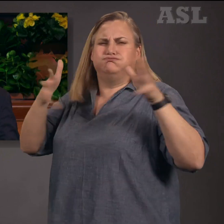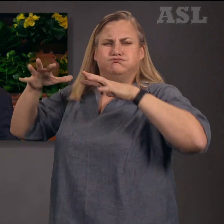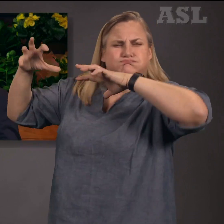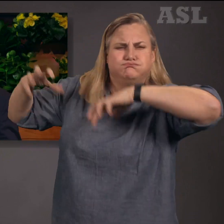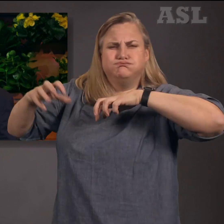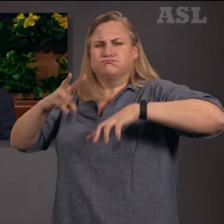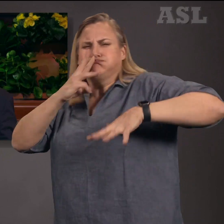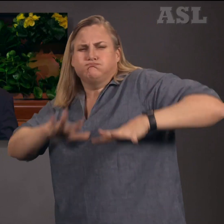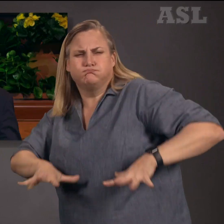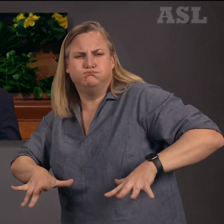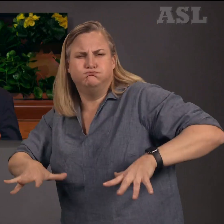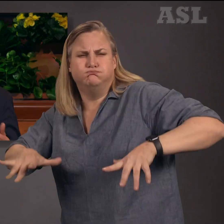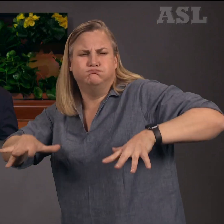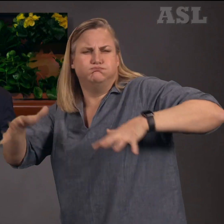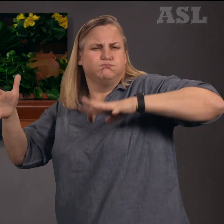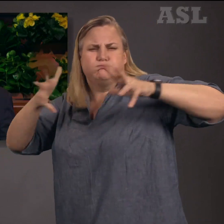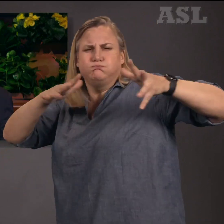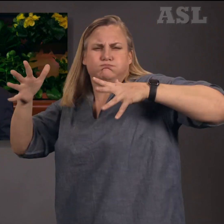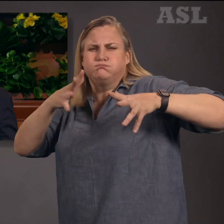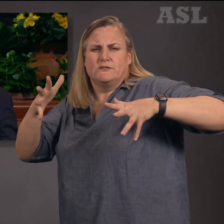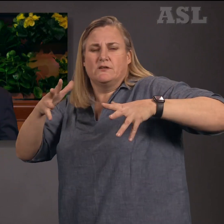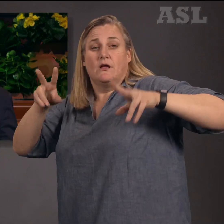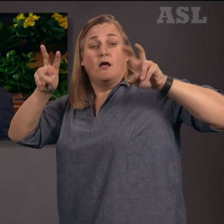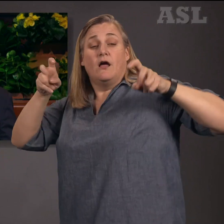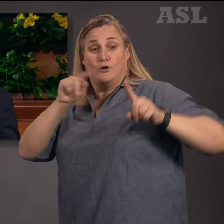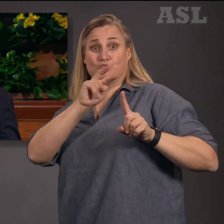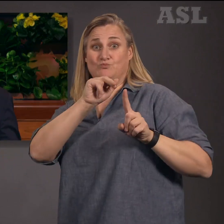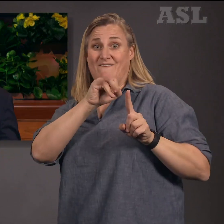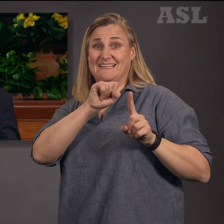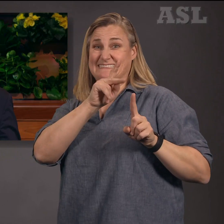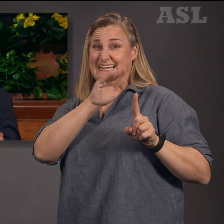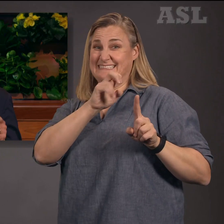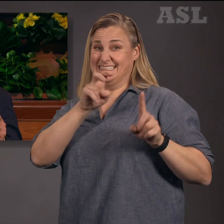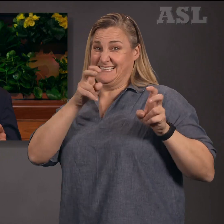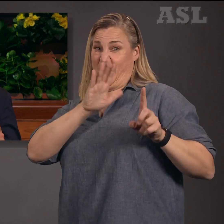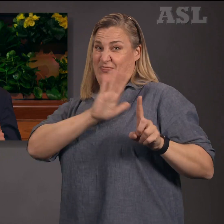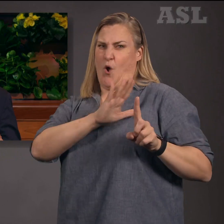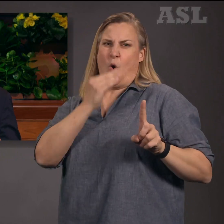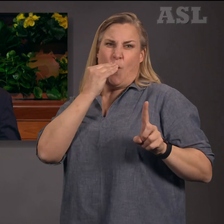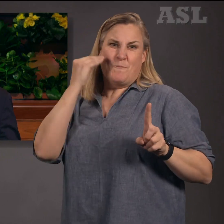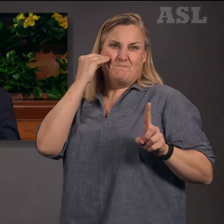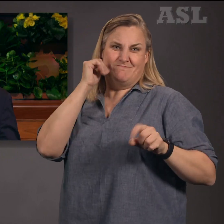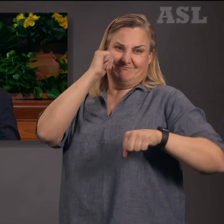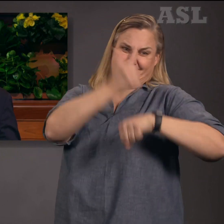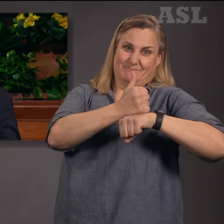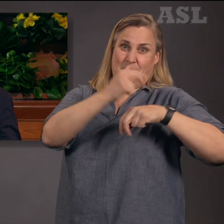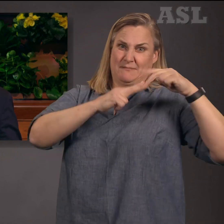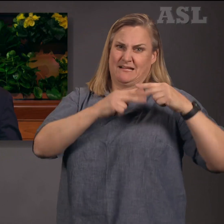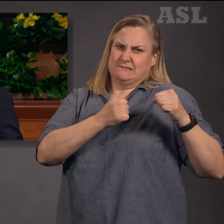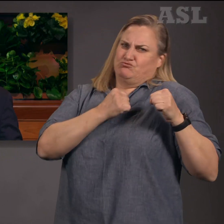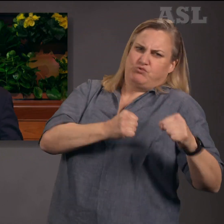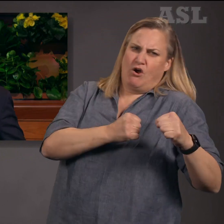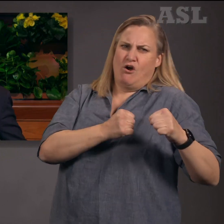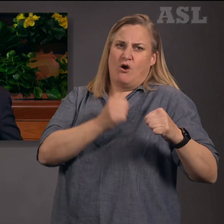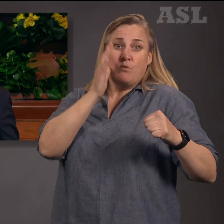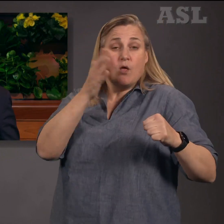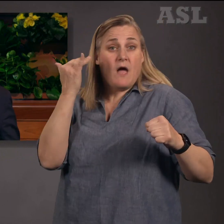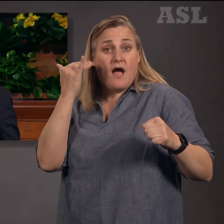winds blow and beat upon the house Travis and Casey are building, it will fall not, for it will be founded upon a